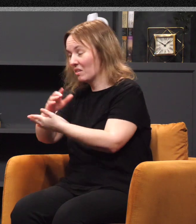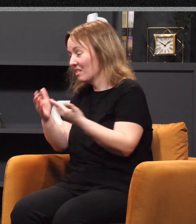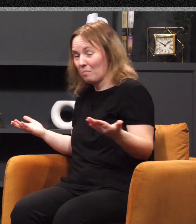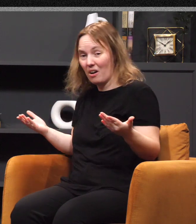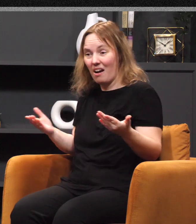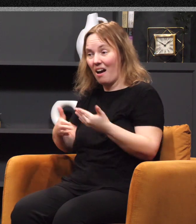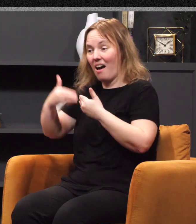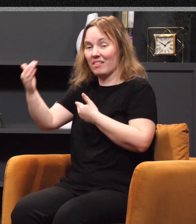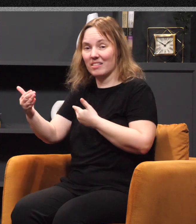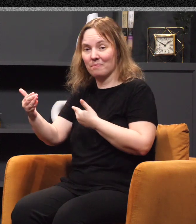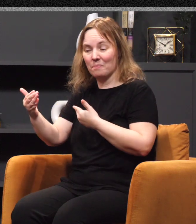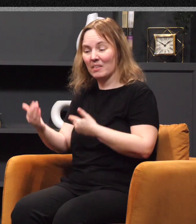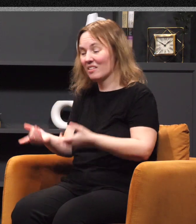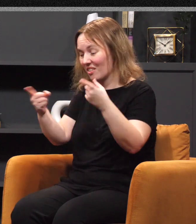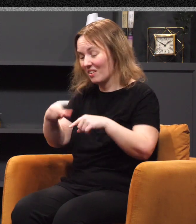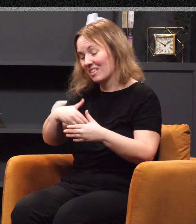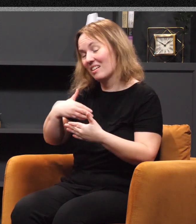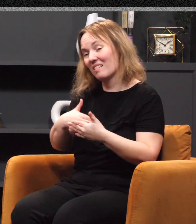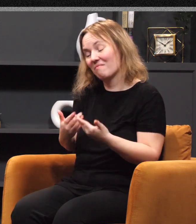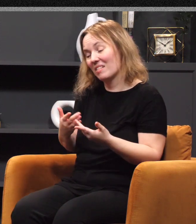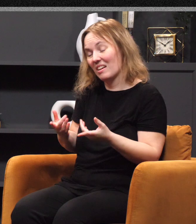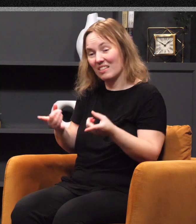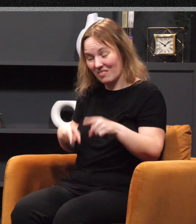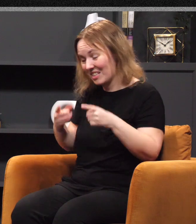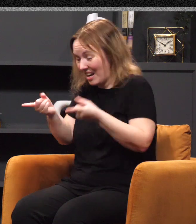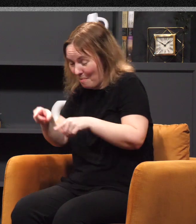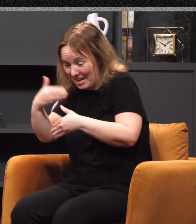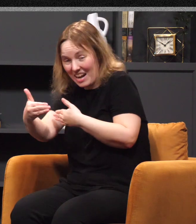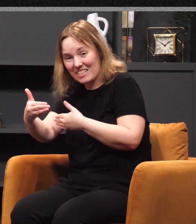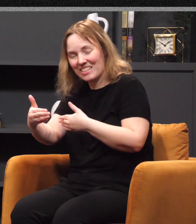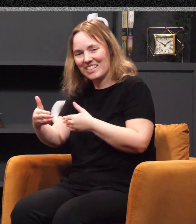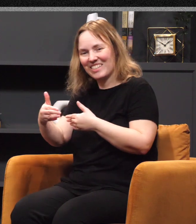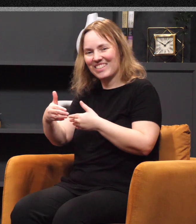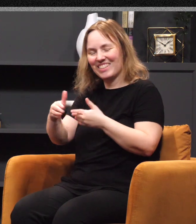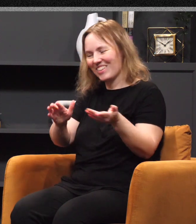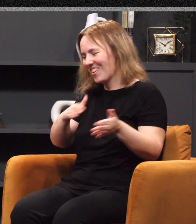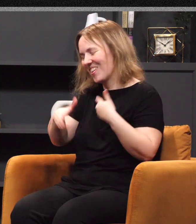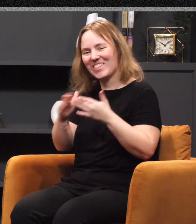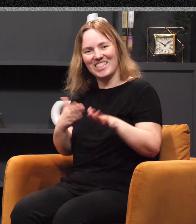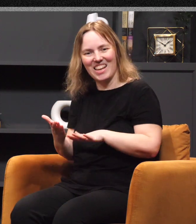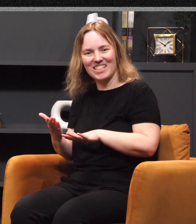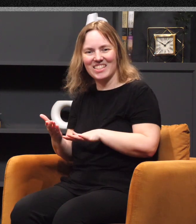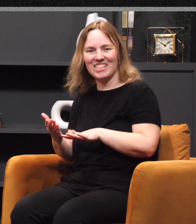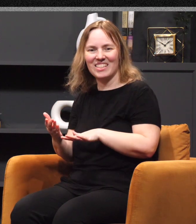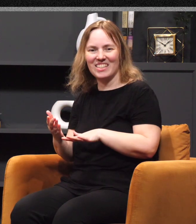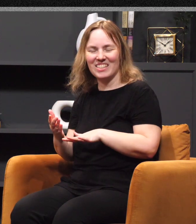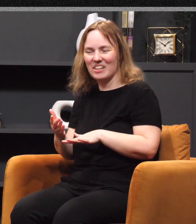events that followed, which was the death of her husband and eventually the death of her sons, they weren't God's fault. What they were were the